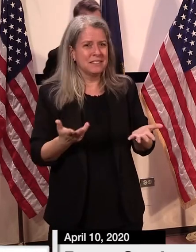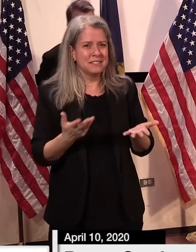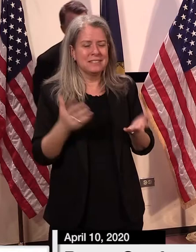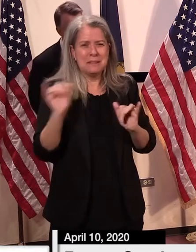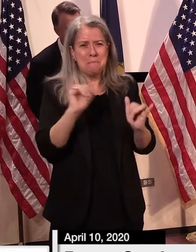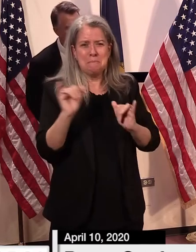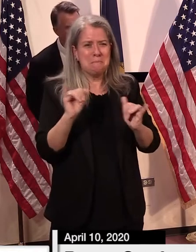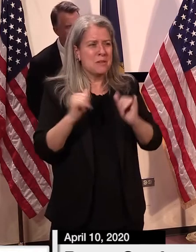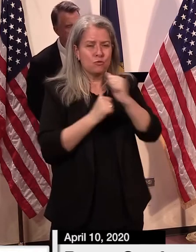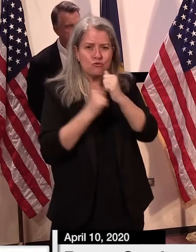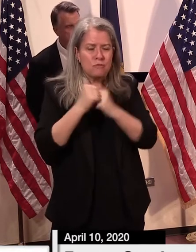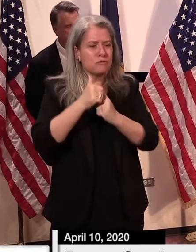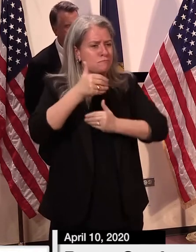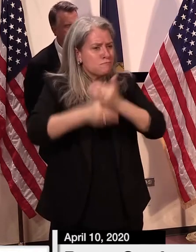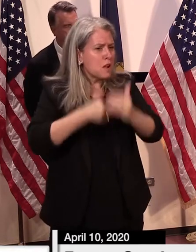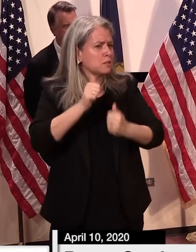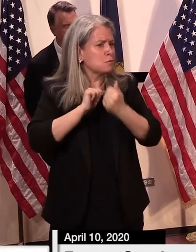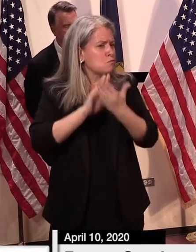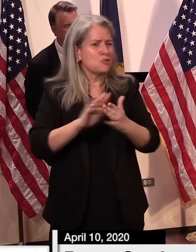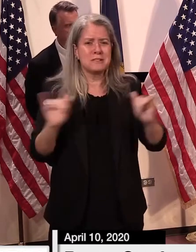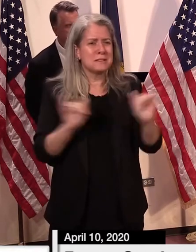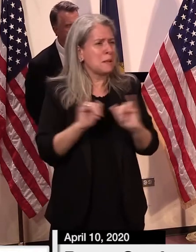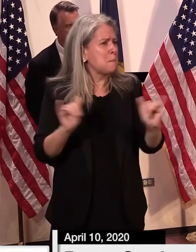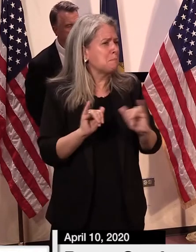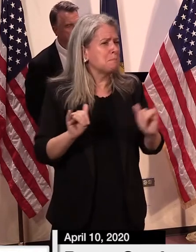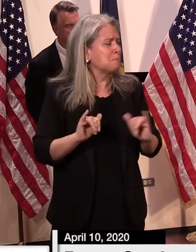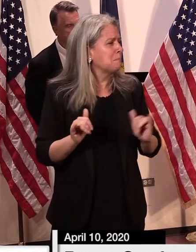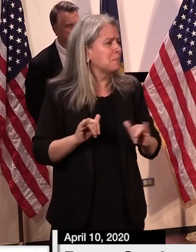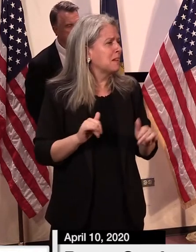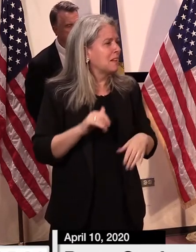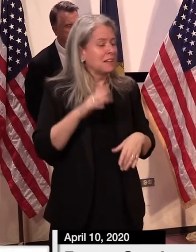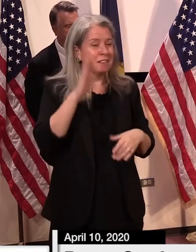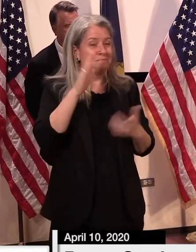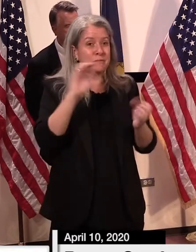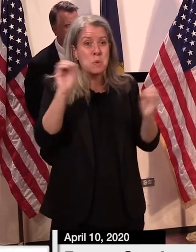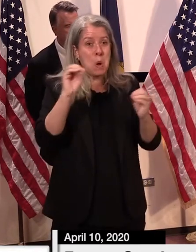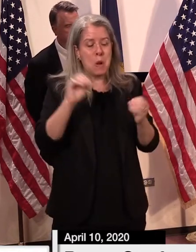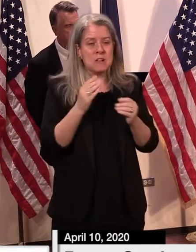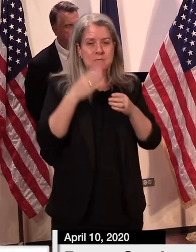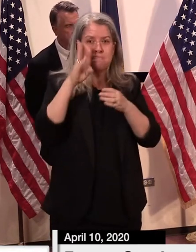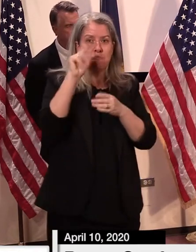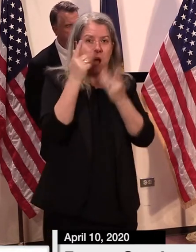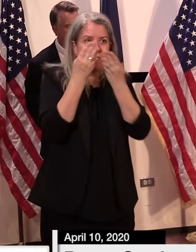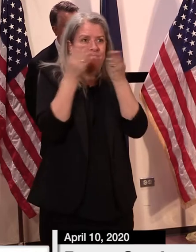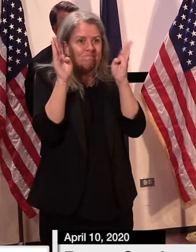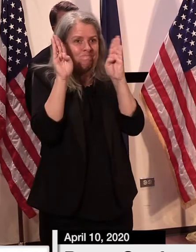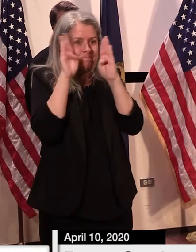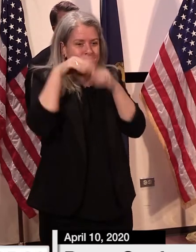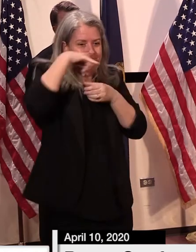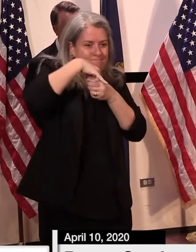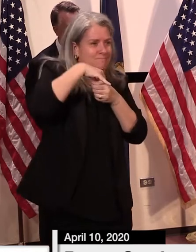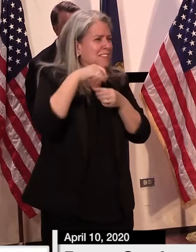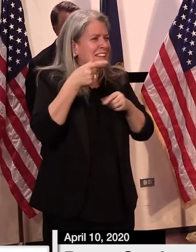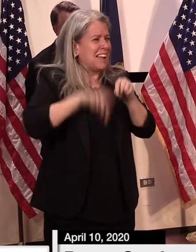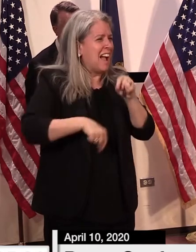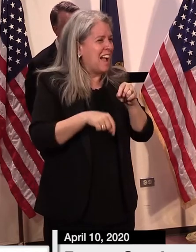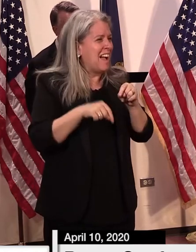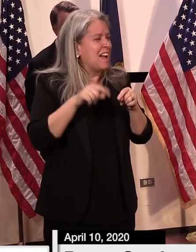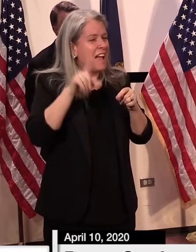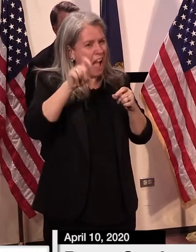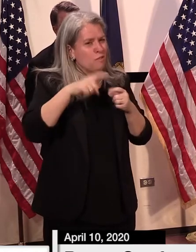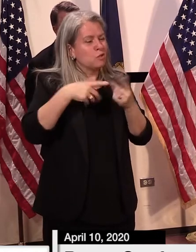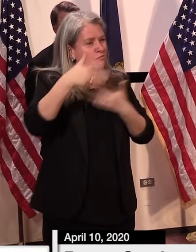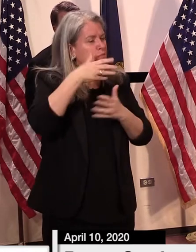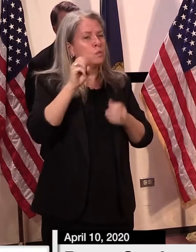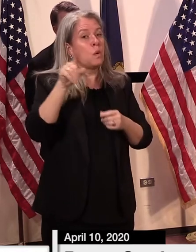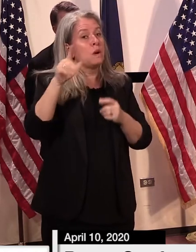It doesn't have borders in terms of what it does. So I would say to the people